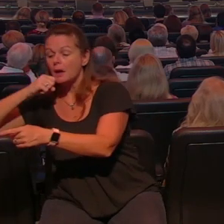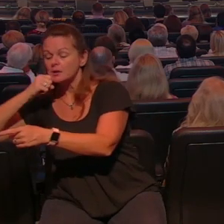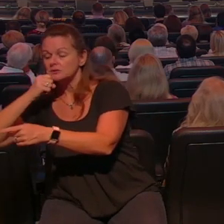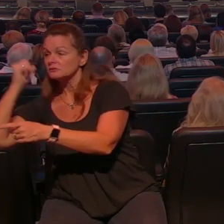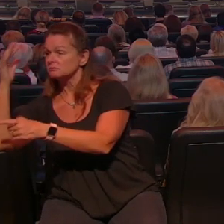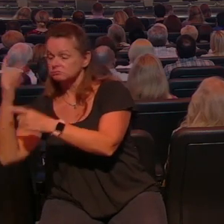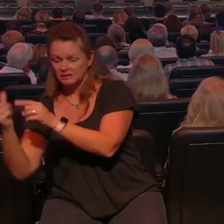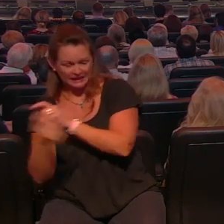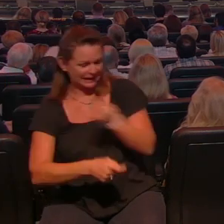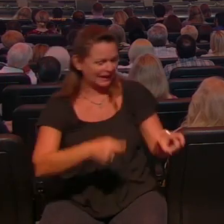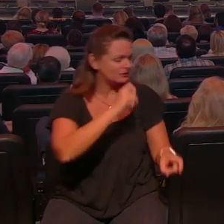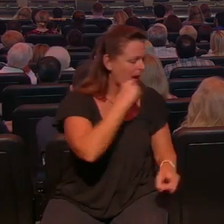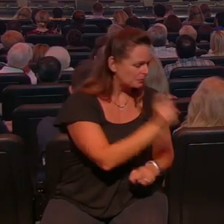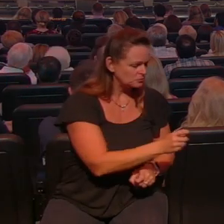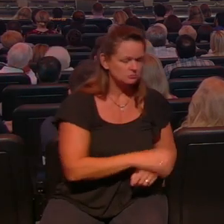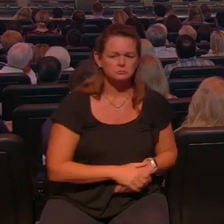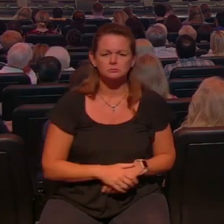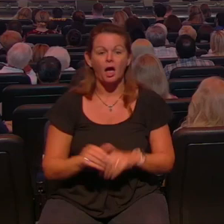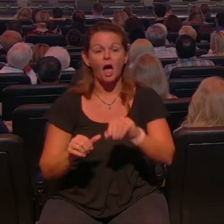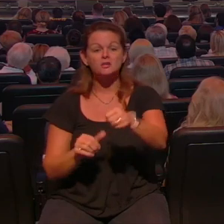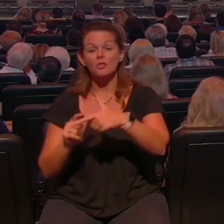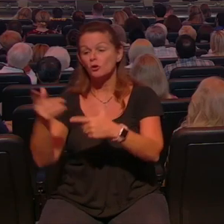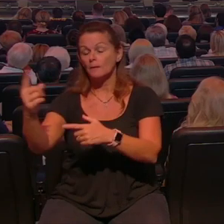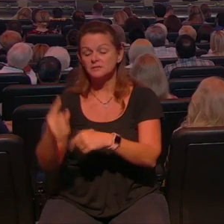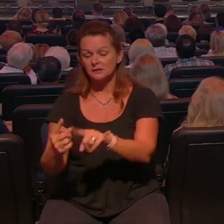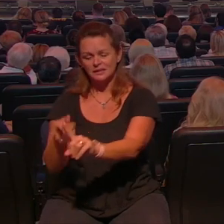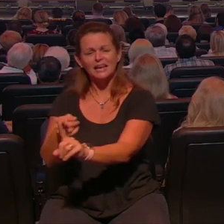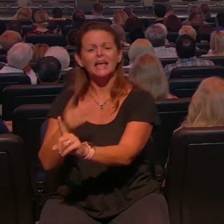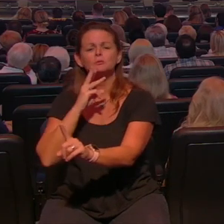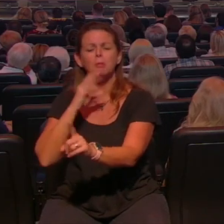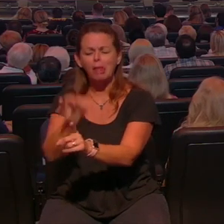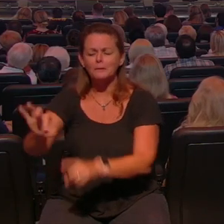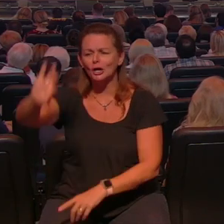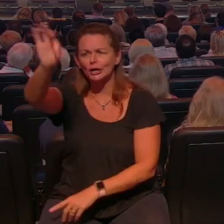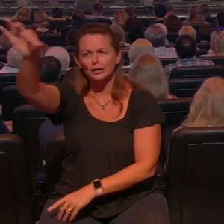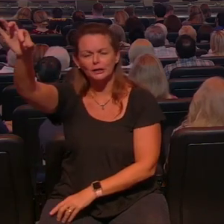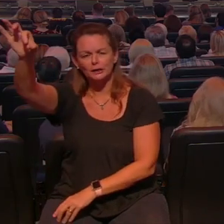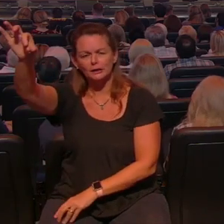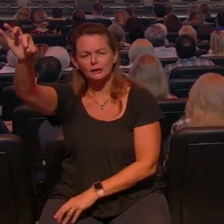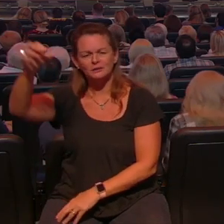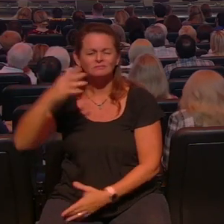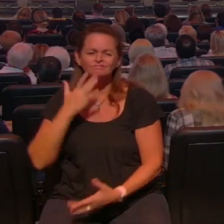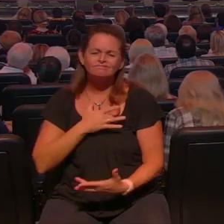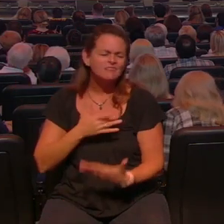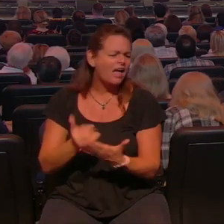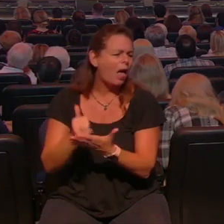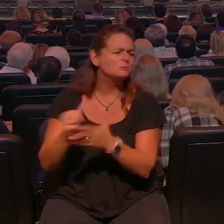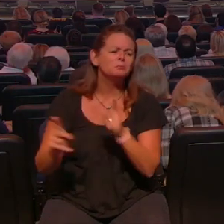the community and he's a good hard worker too and he's a plumber and he also it's the same thing he just has a special heart in his place for poor